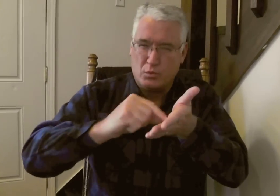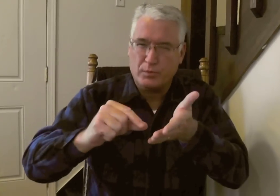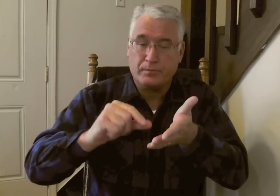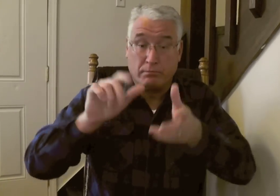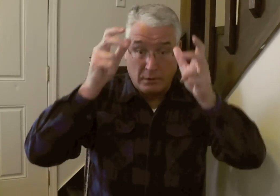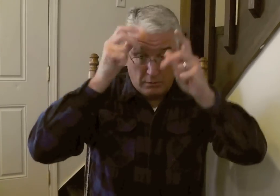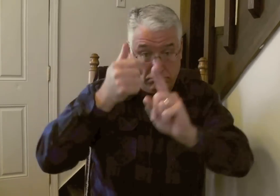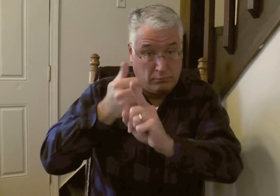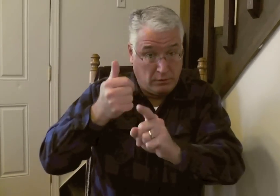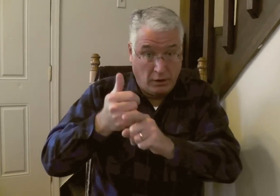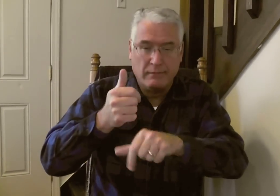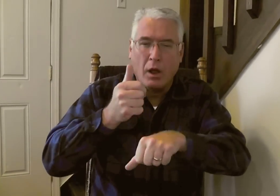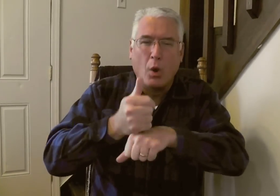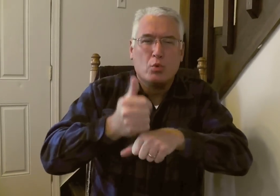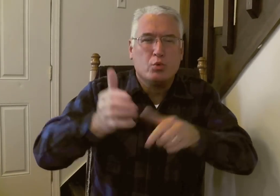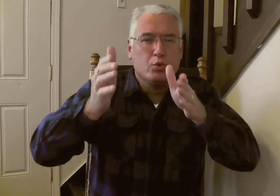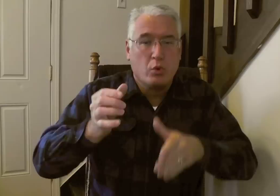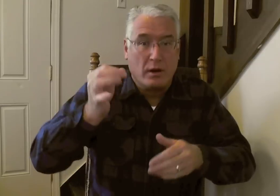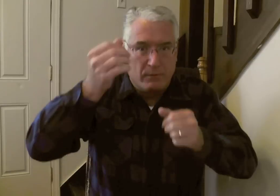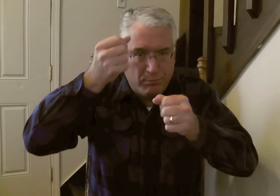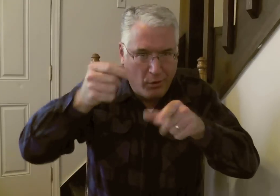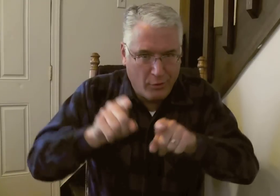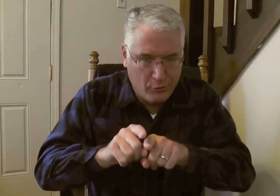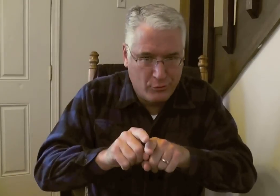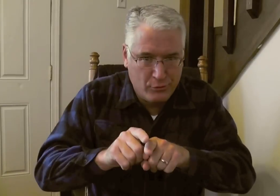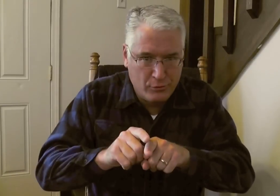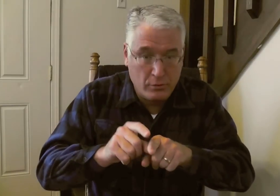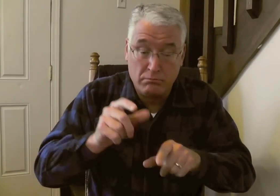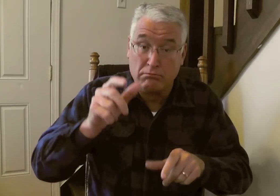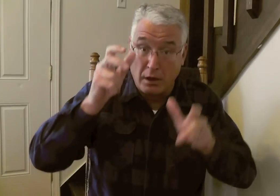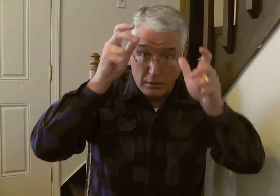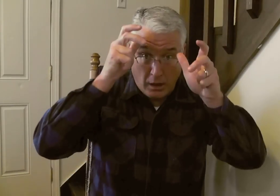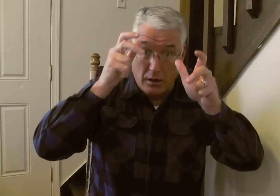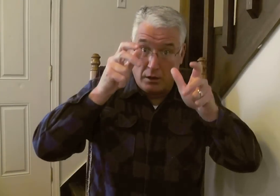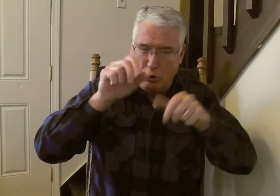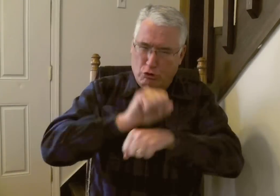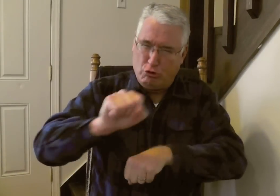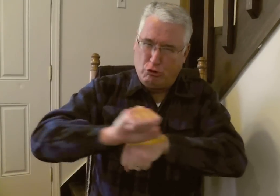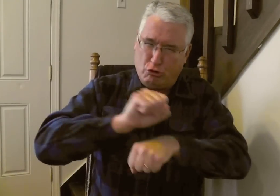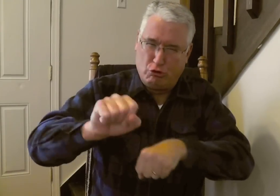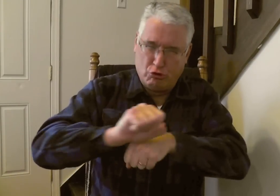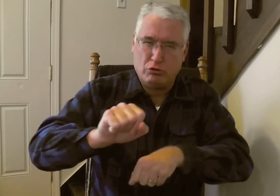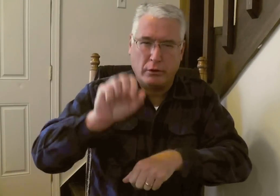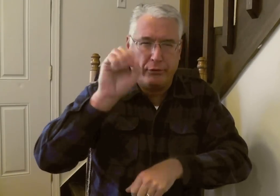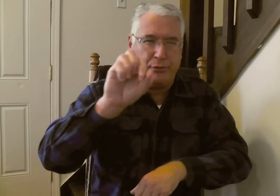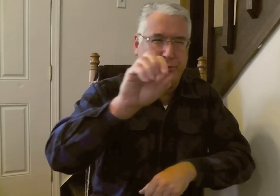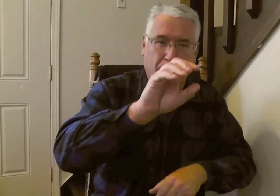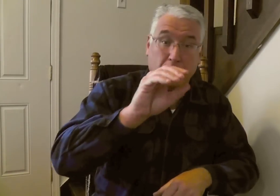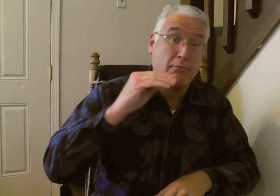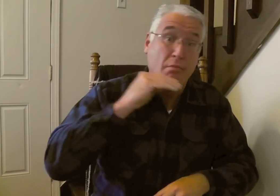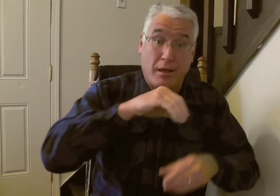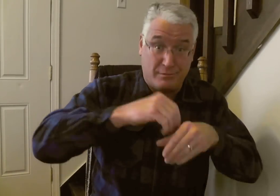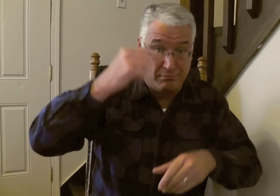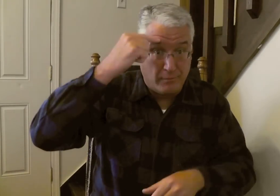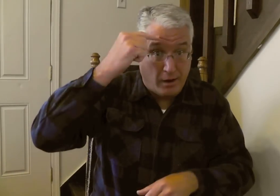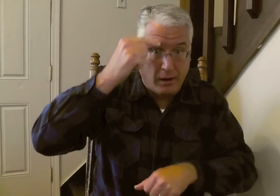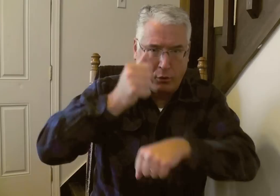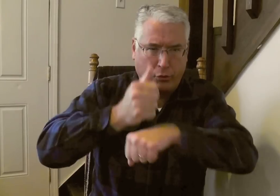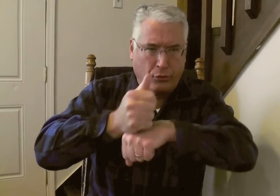things in your mind, well, there's a verse about this, that Satan is the accusers of the brethren. He works to put